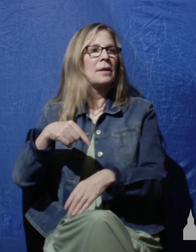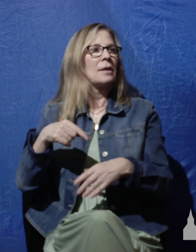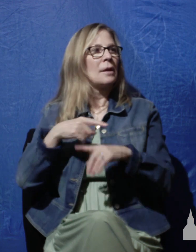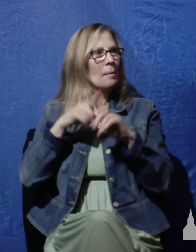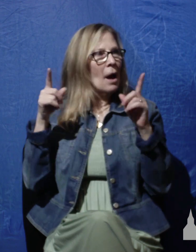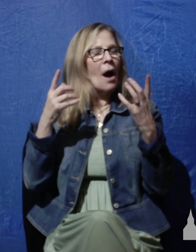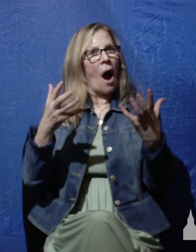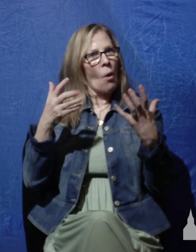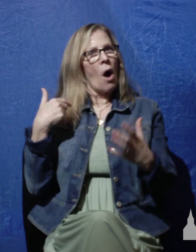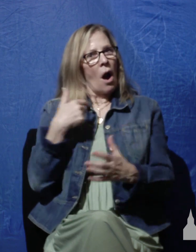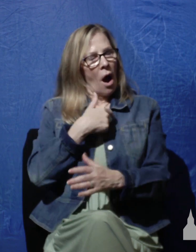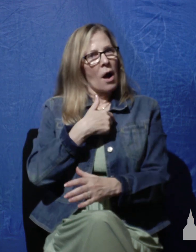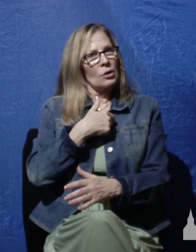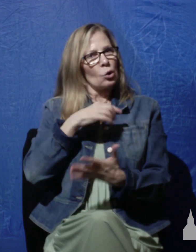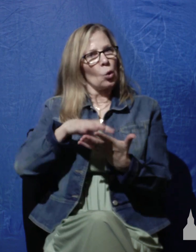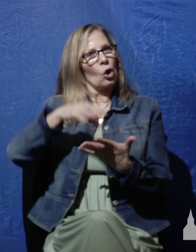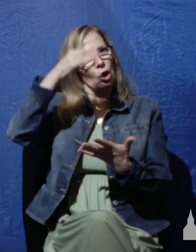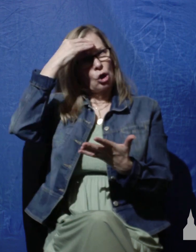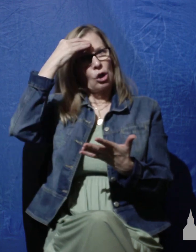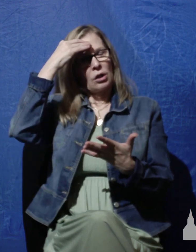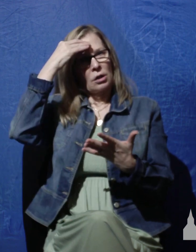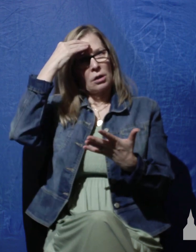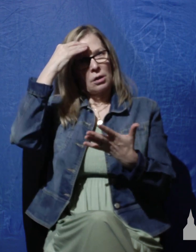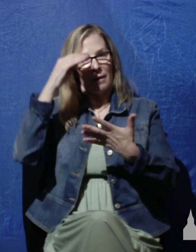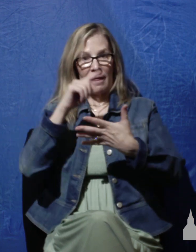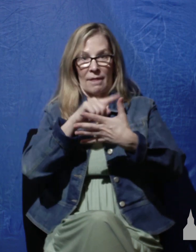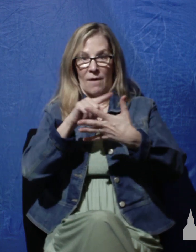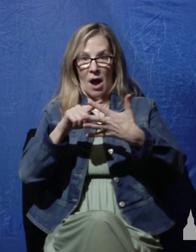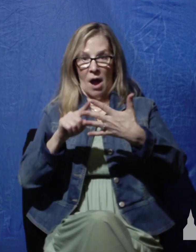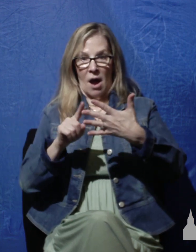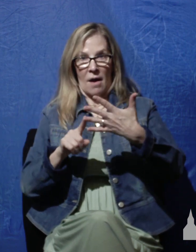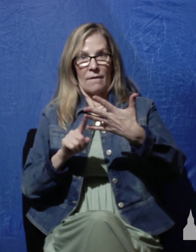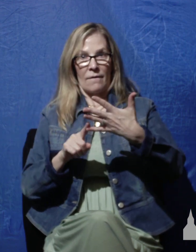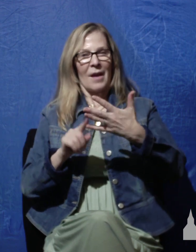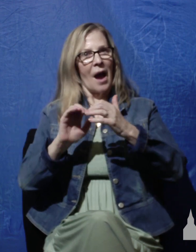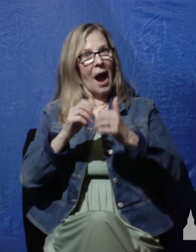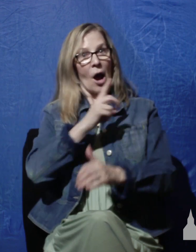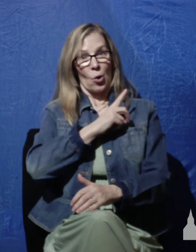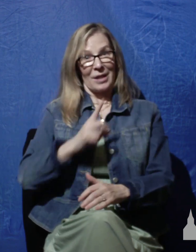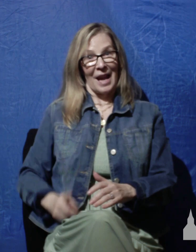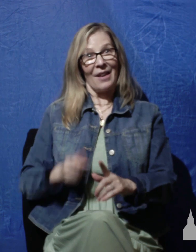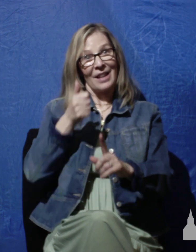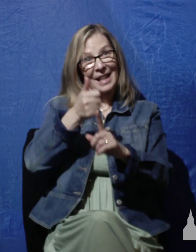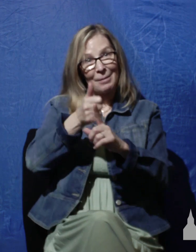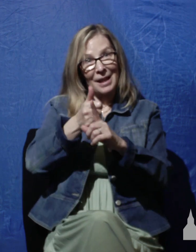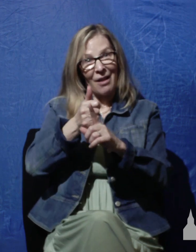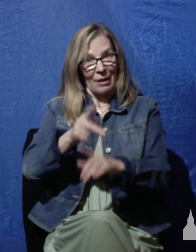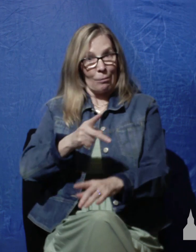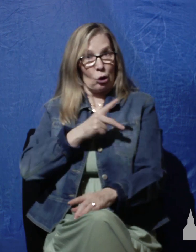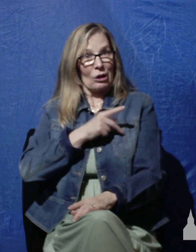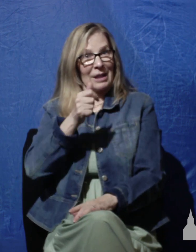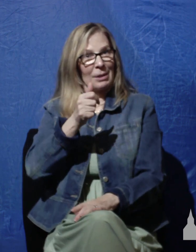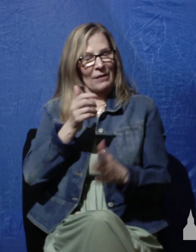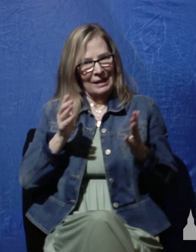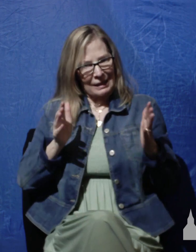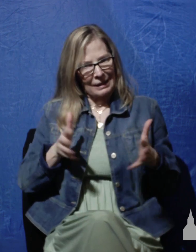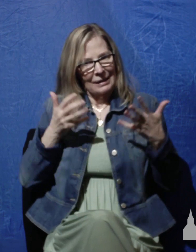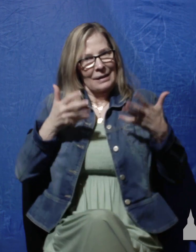see from these first five verses the way David personally stirs his own soul to praise God and some of the